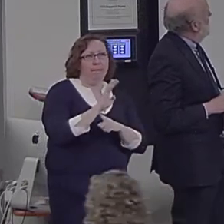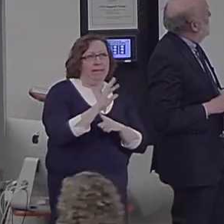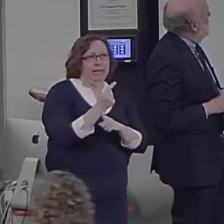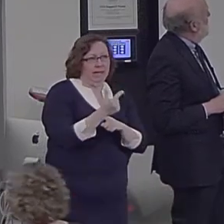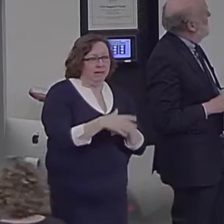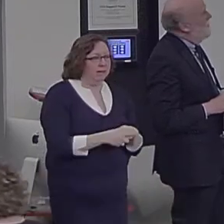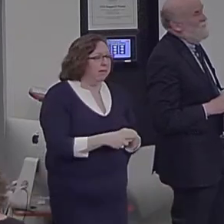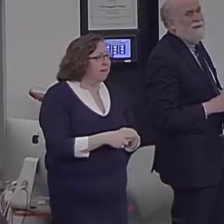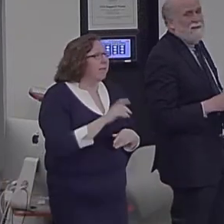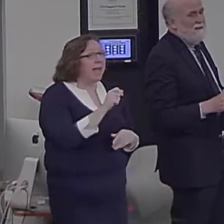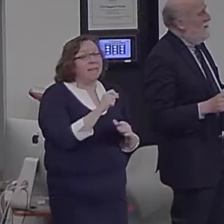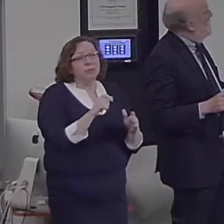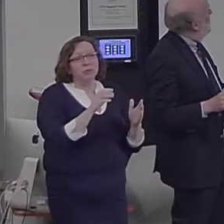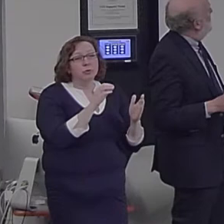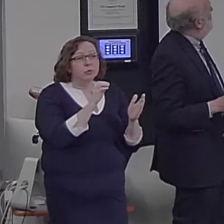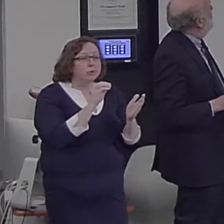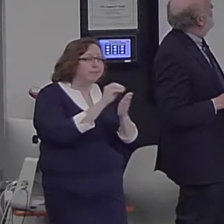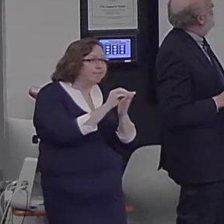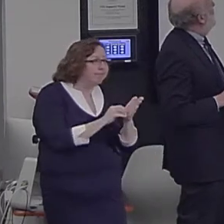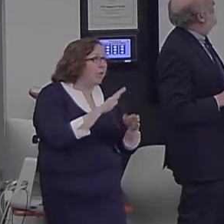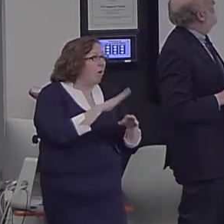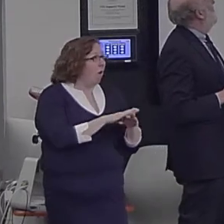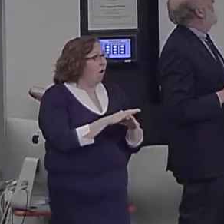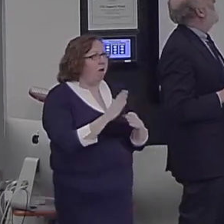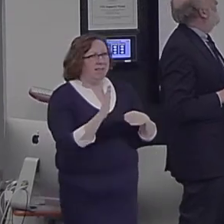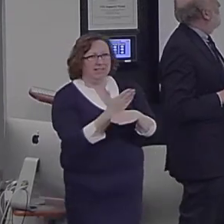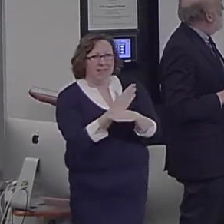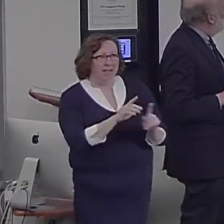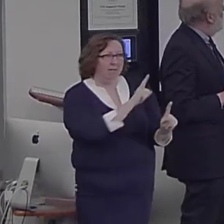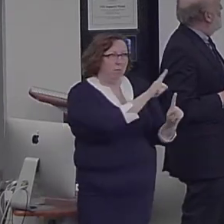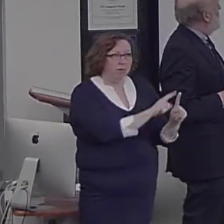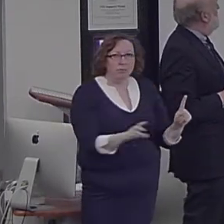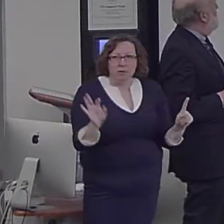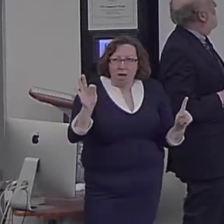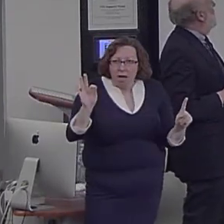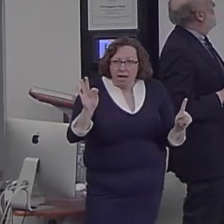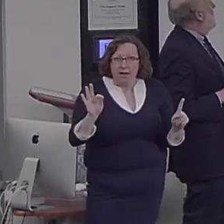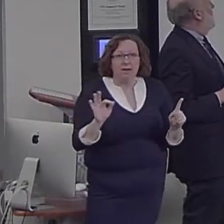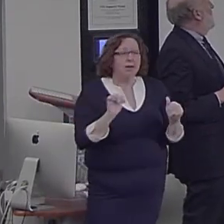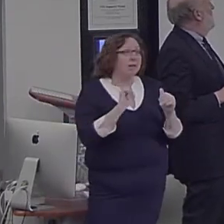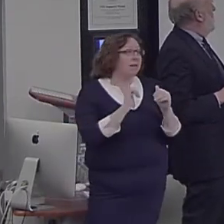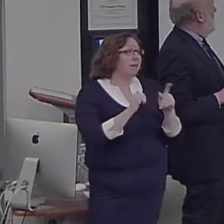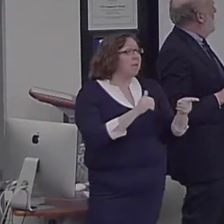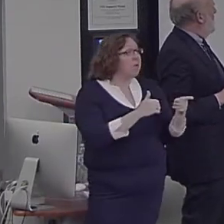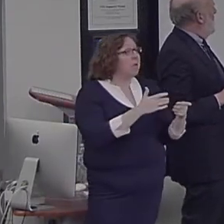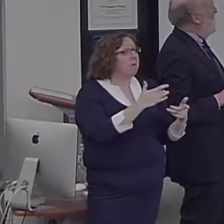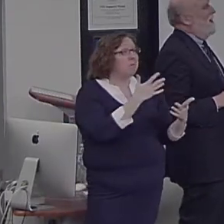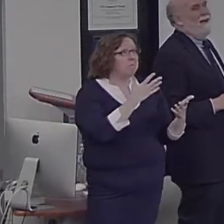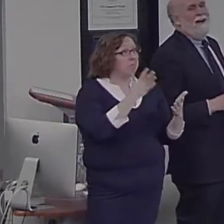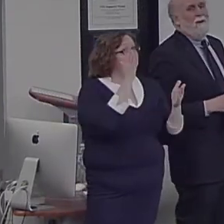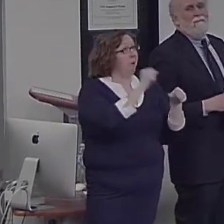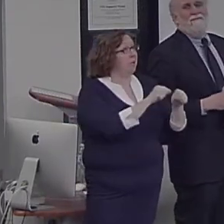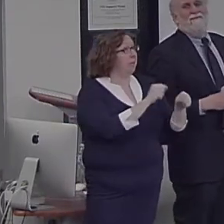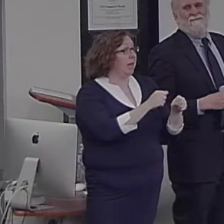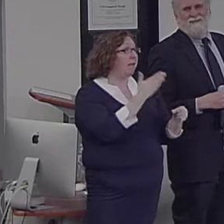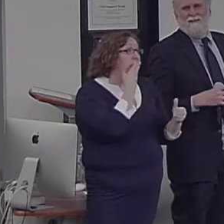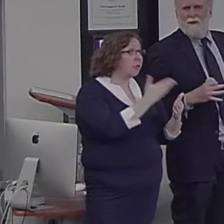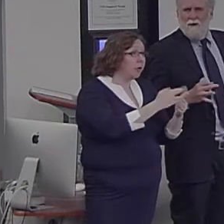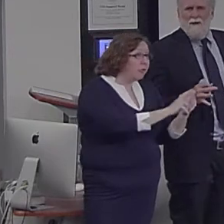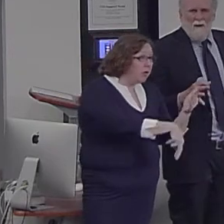issue, the likelihood of a good outcome, the likelihood of a bad outcome, and how difficult, how